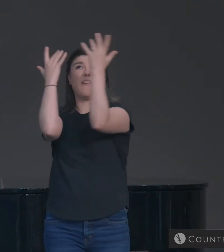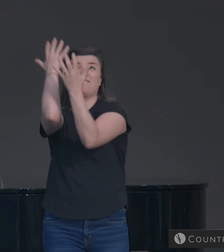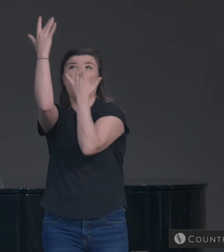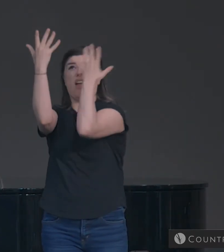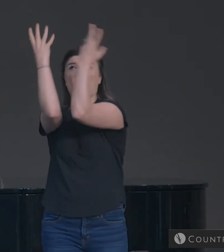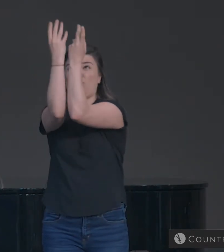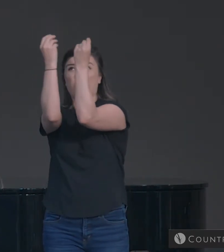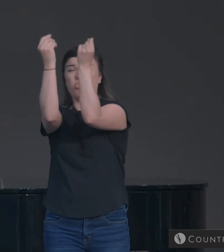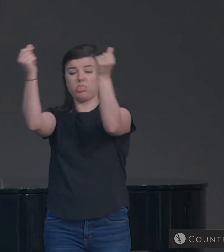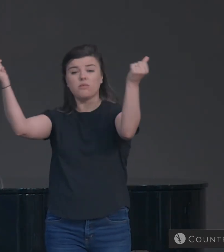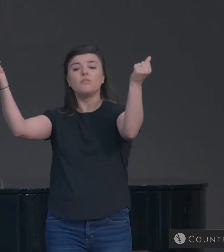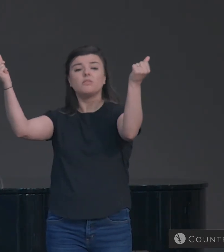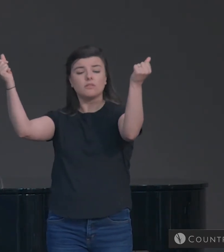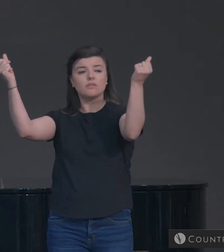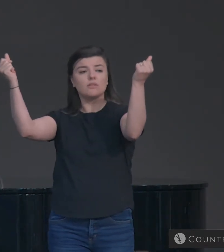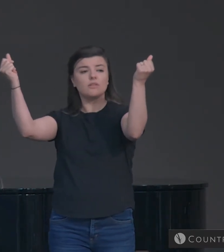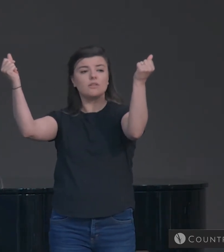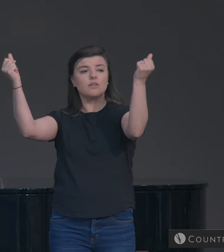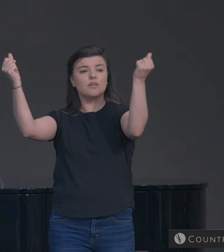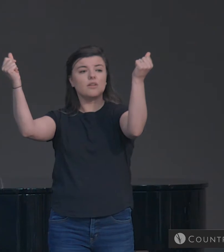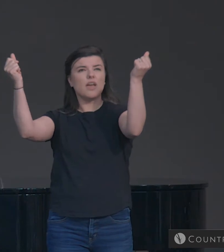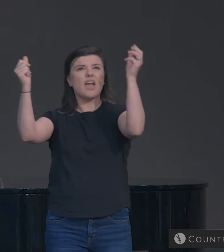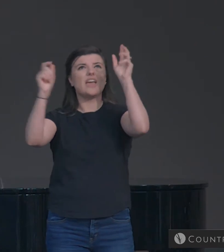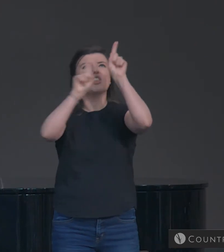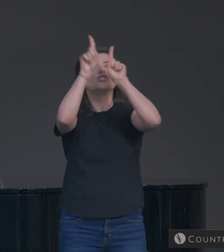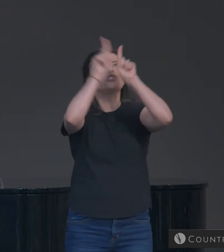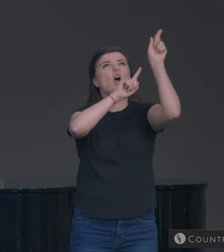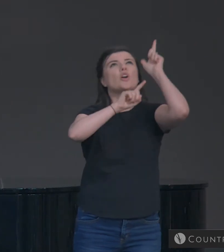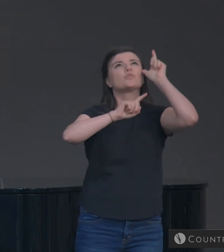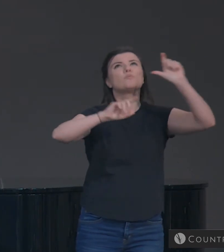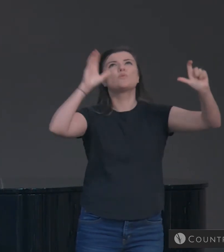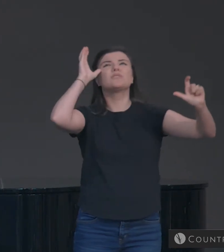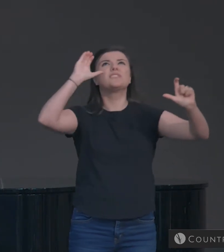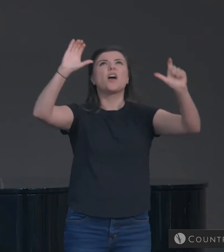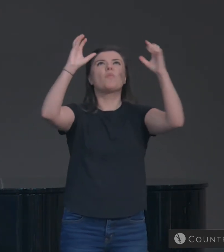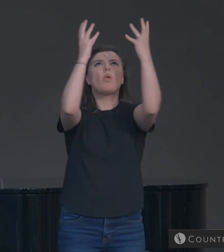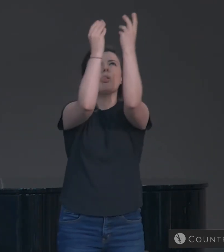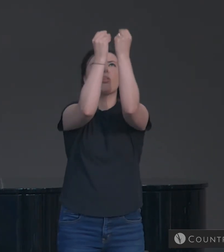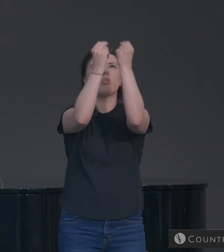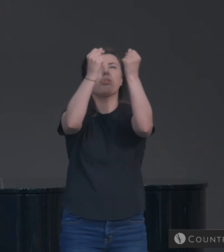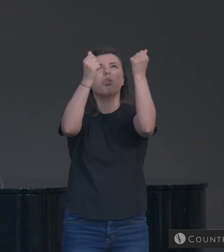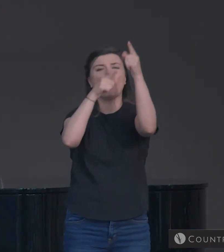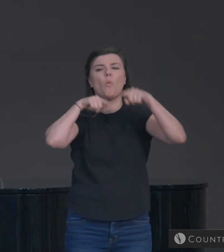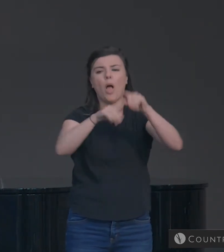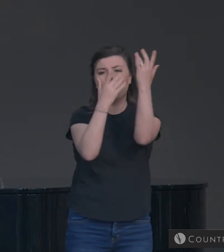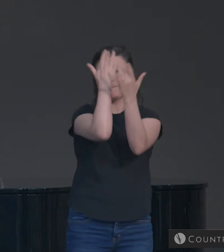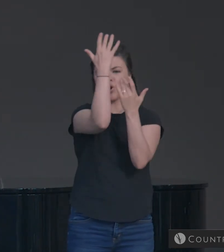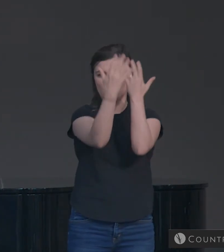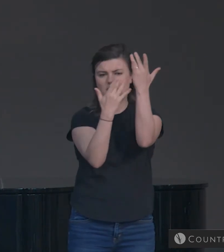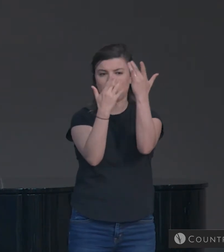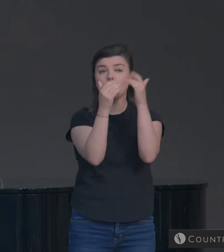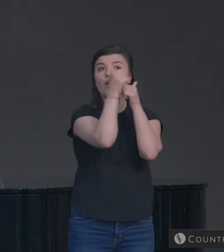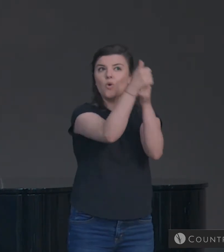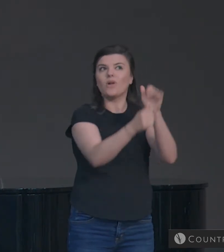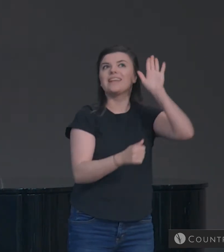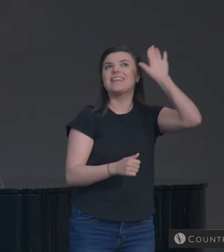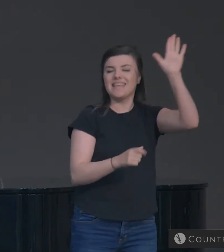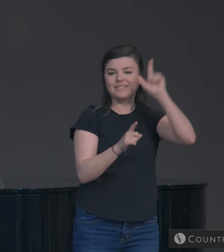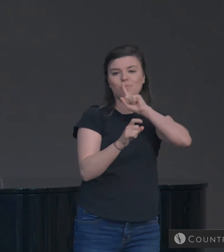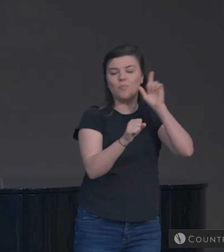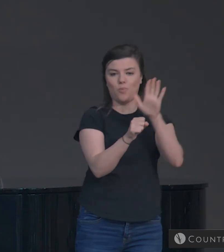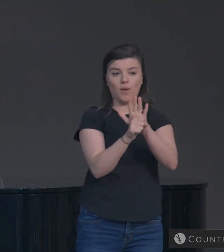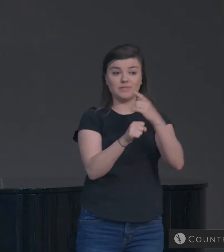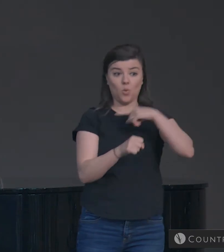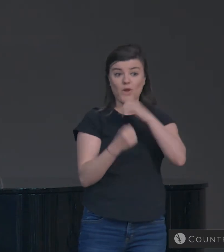dissolved, and the heavenly bodies will melt as they burn. But according to His promise, we